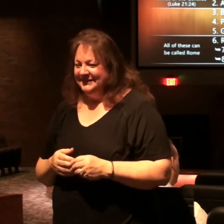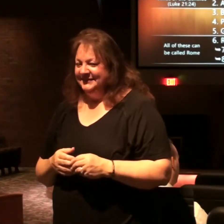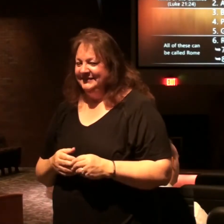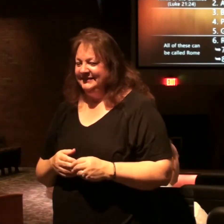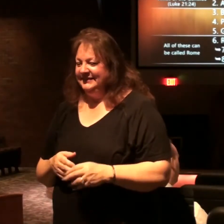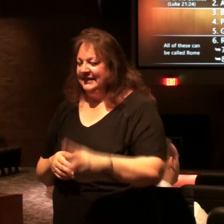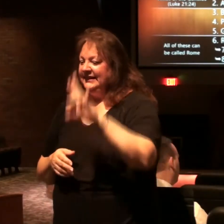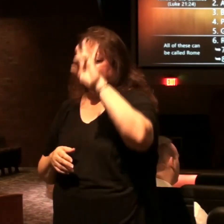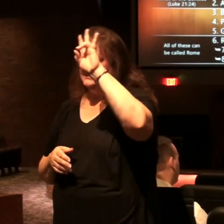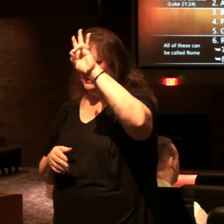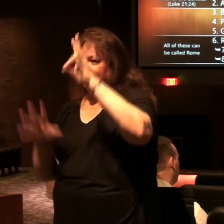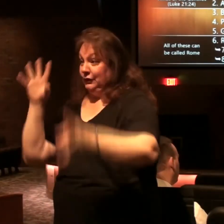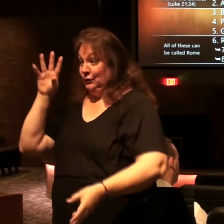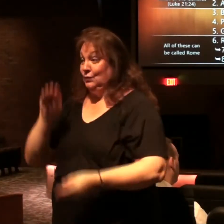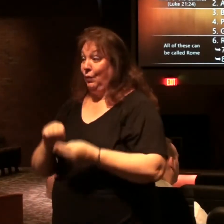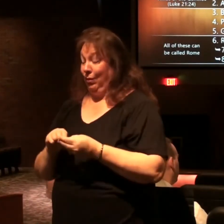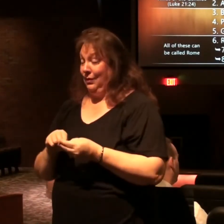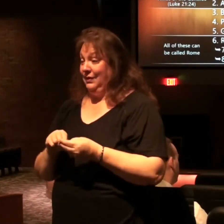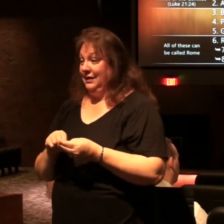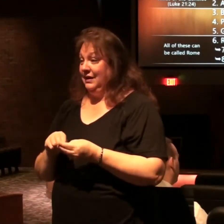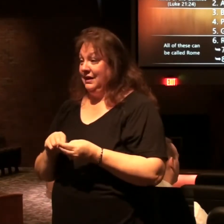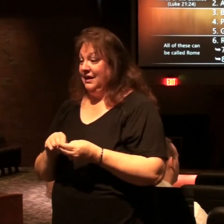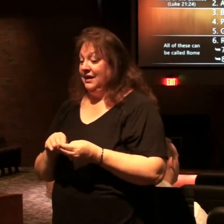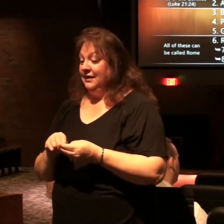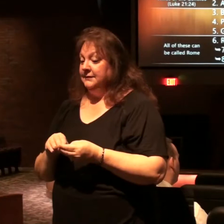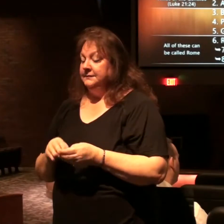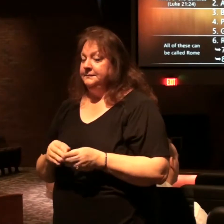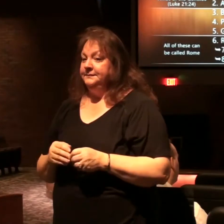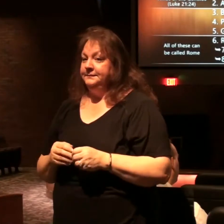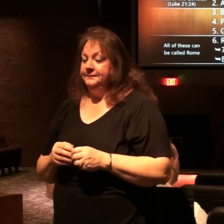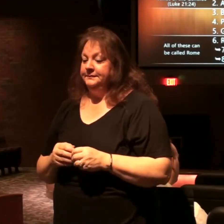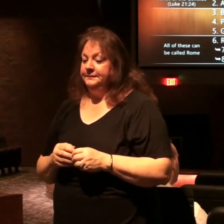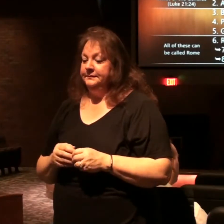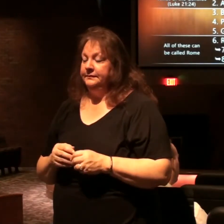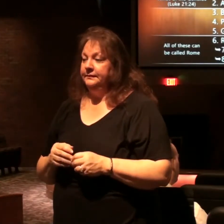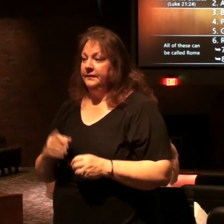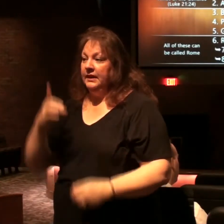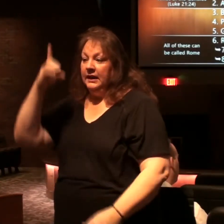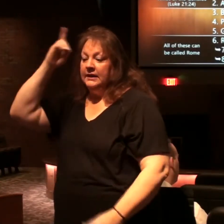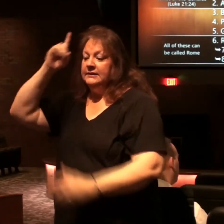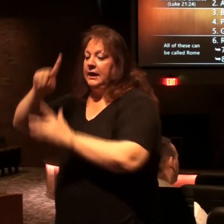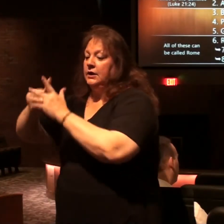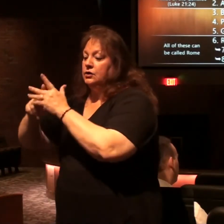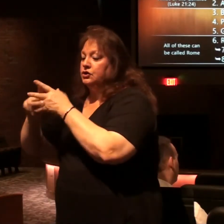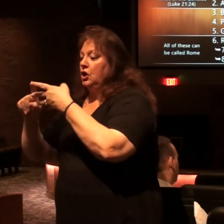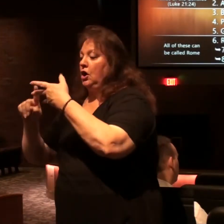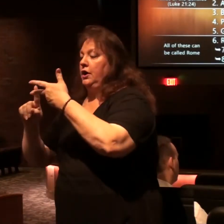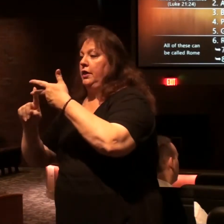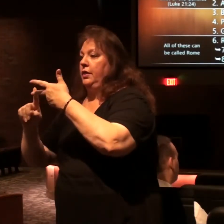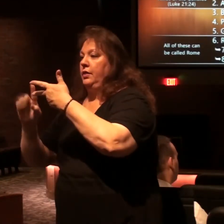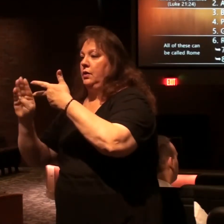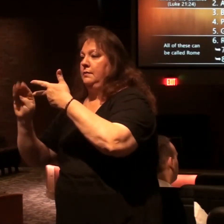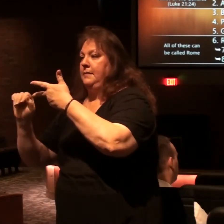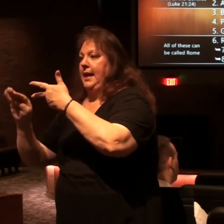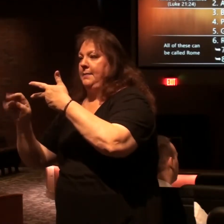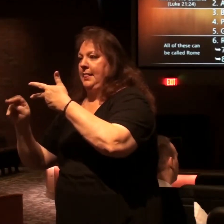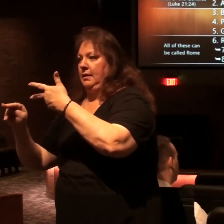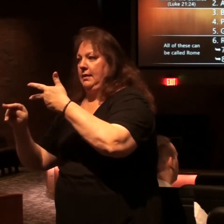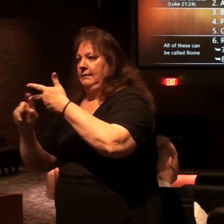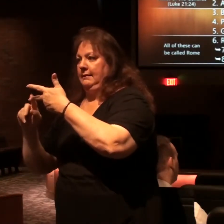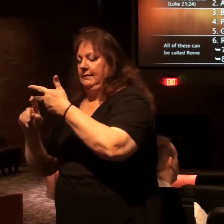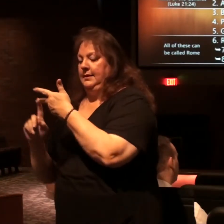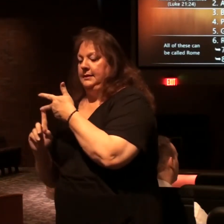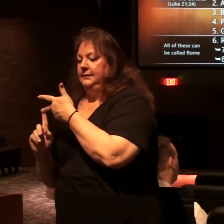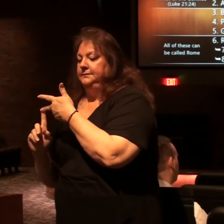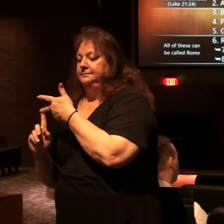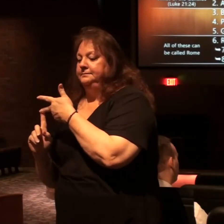are the seven empires you have on here Daniel started with Babylon number three and we have talked about